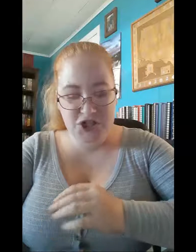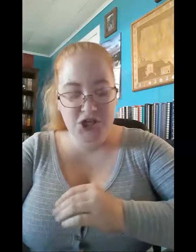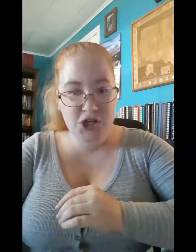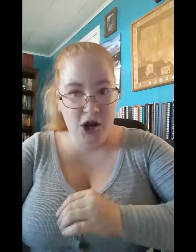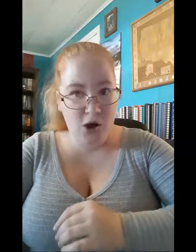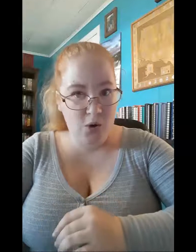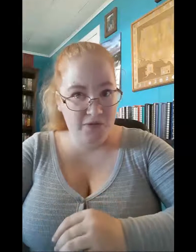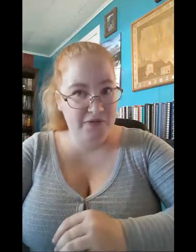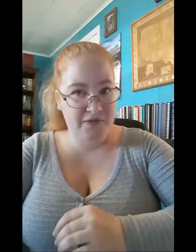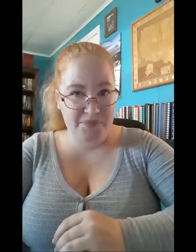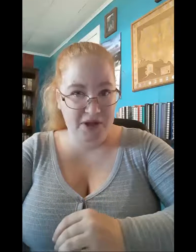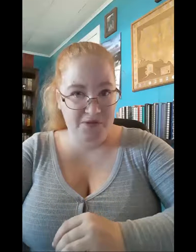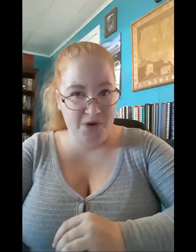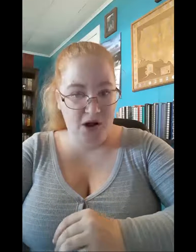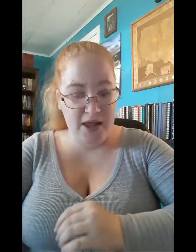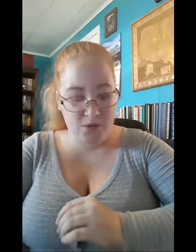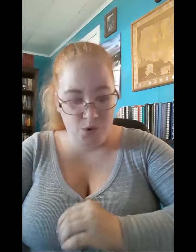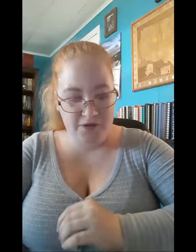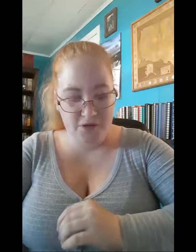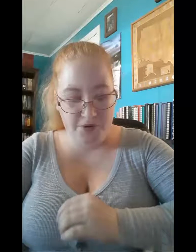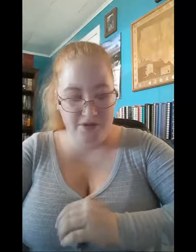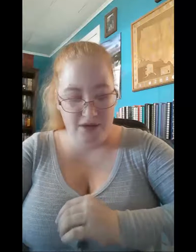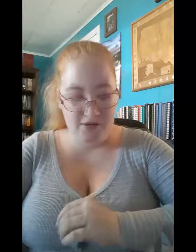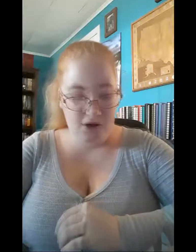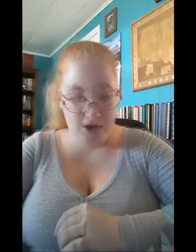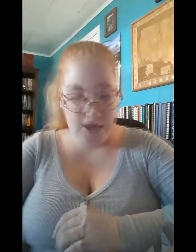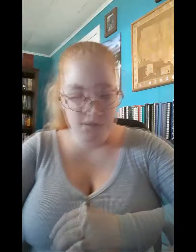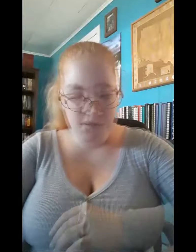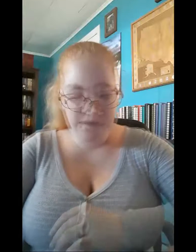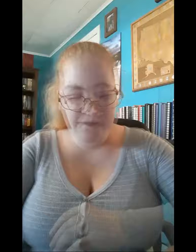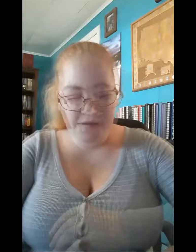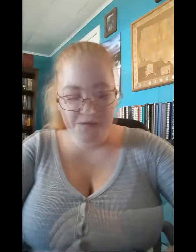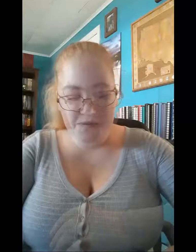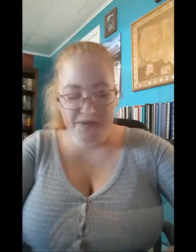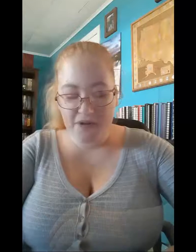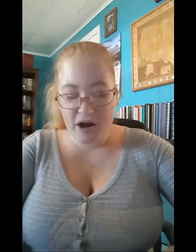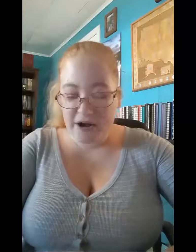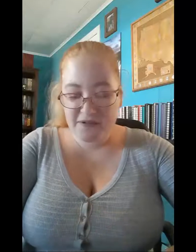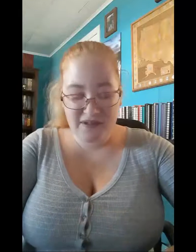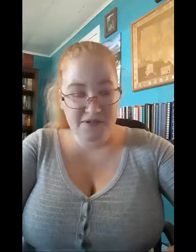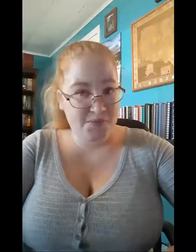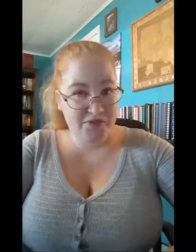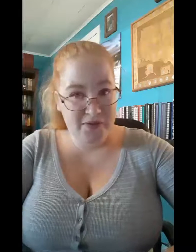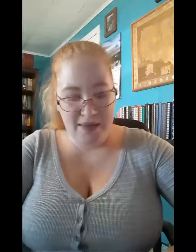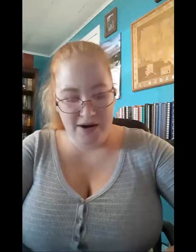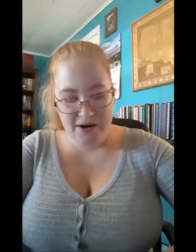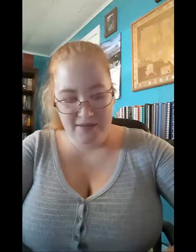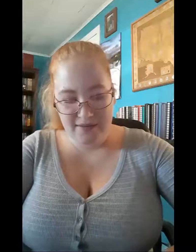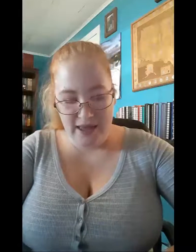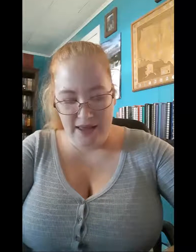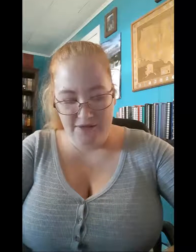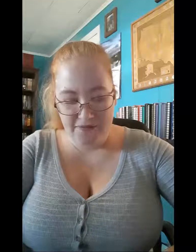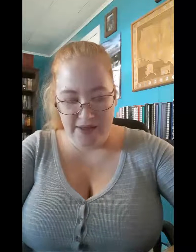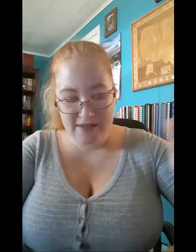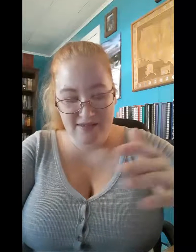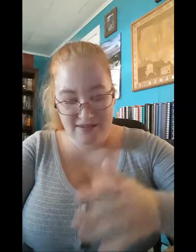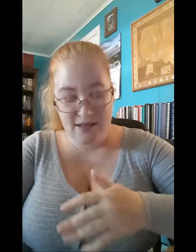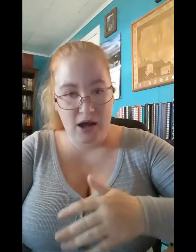she knows something is wrong and wants to protect Zari. When faced with Zari's disapproving parents and violent Dion,